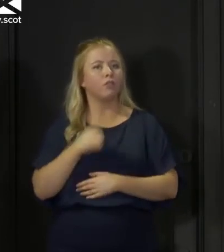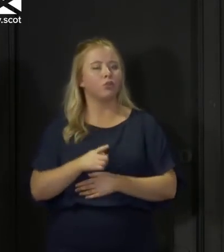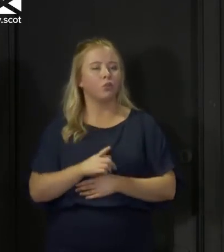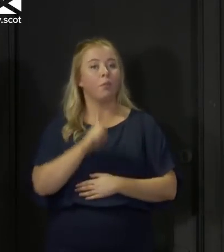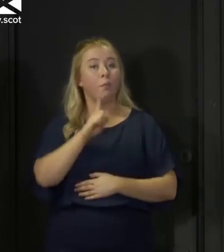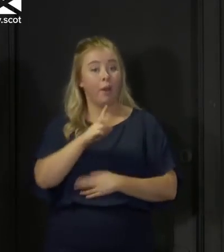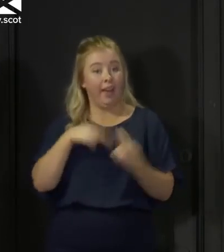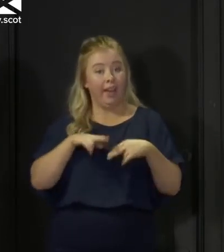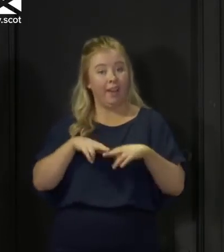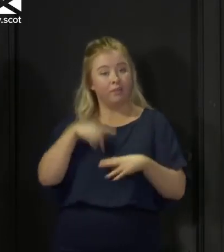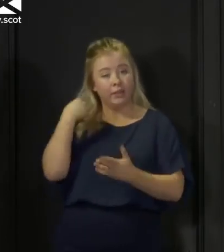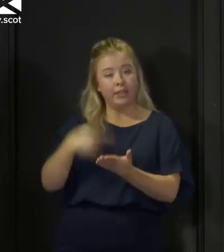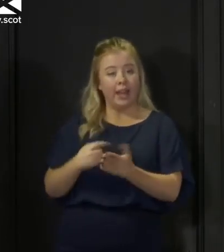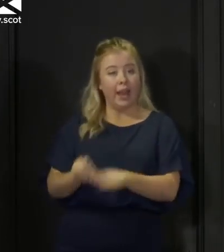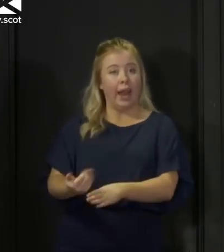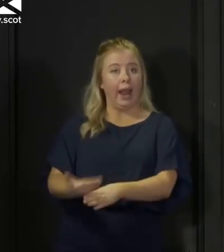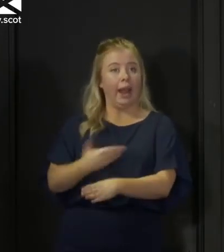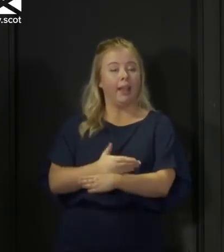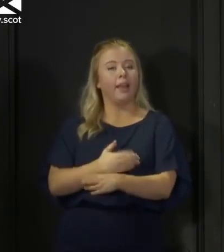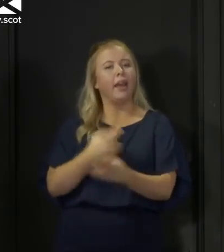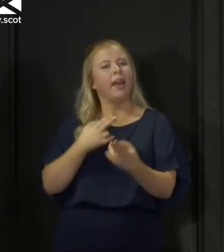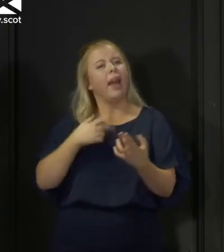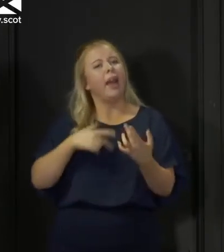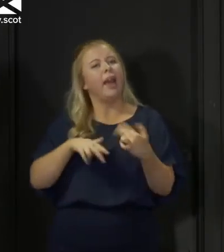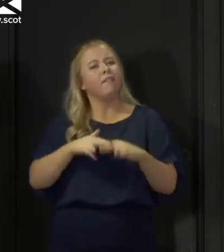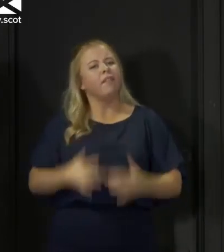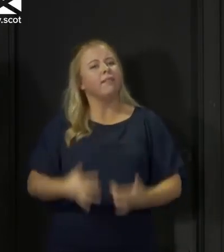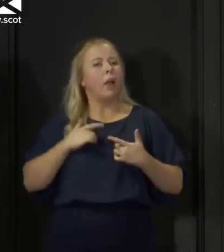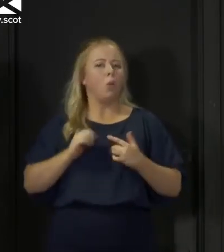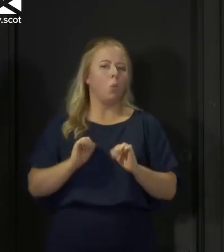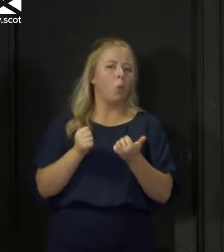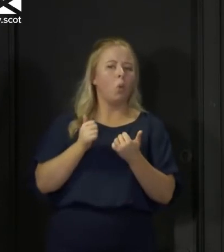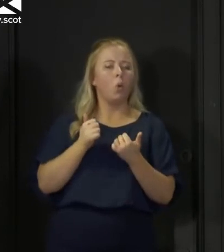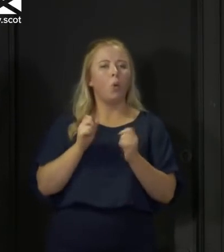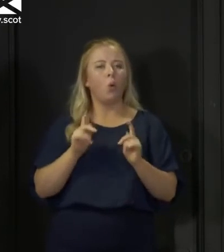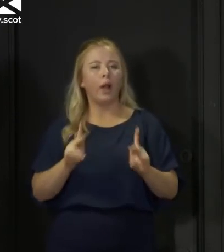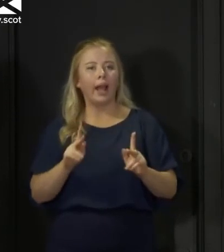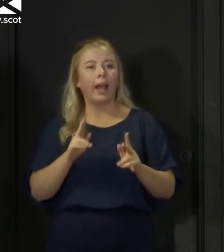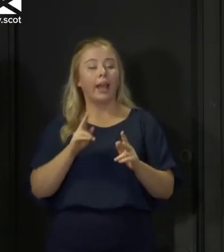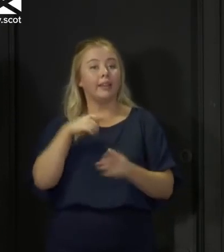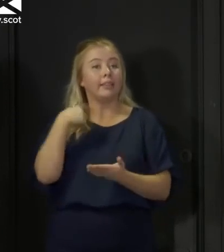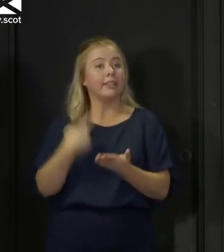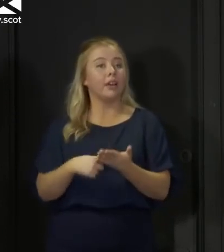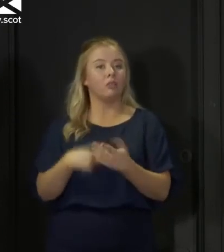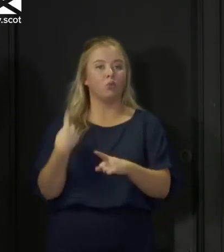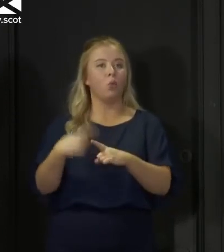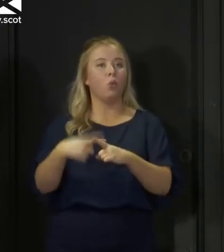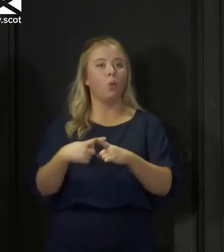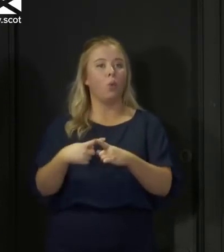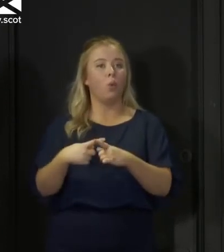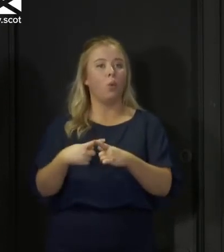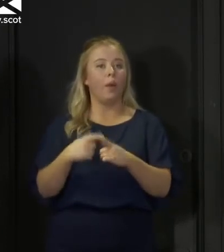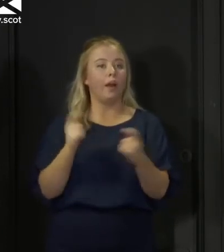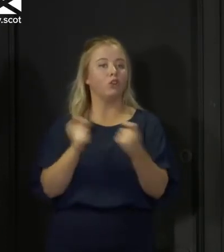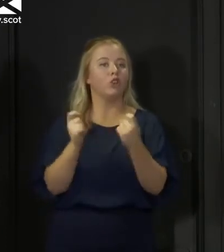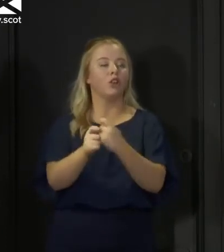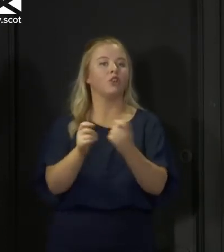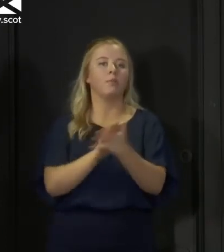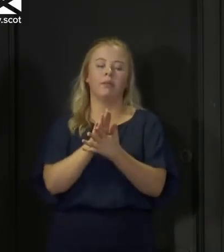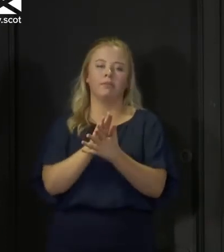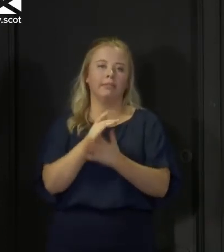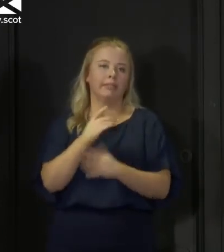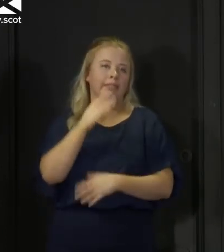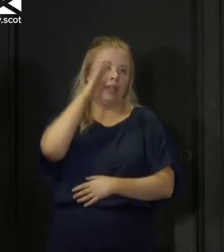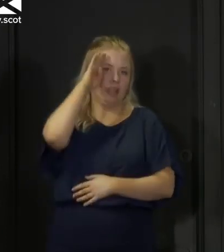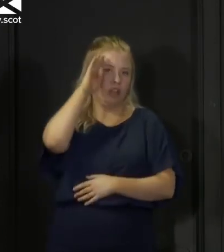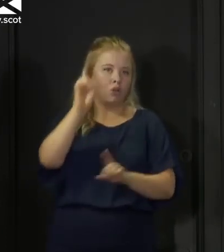too early, even if we think things are looking OK, if we release them too early or too quickly, the danger is it takes off again very quickly. So